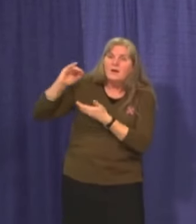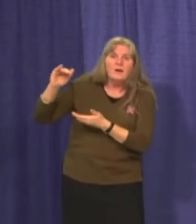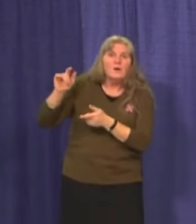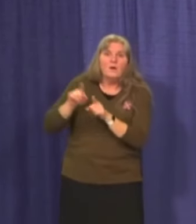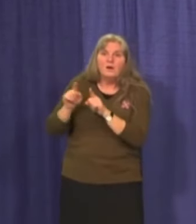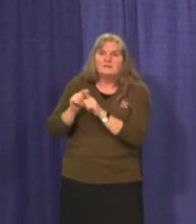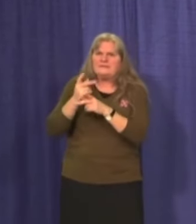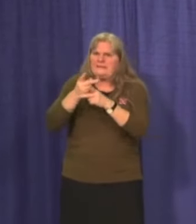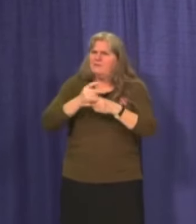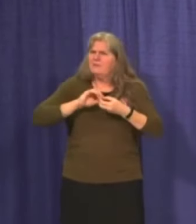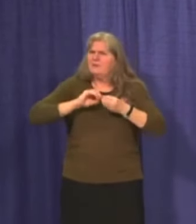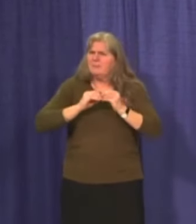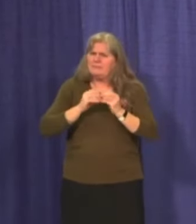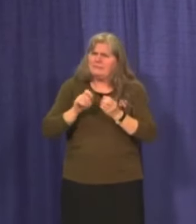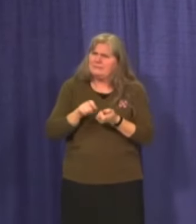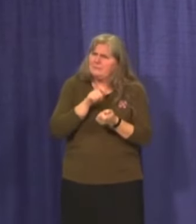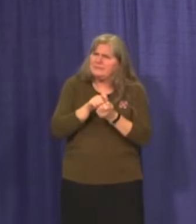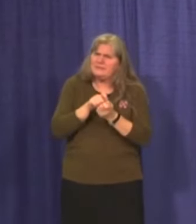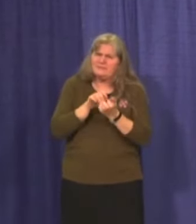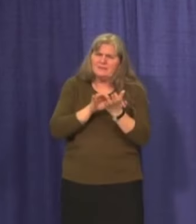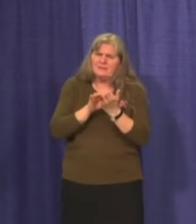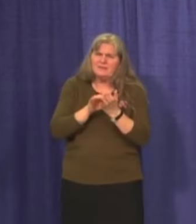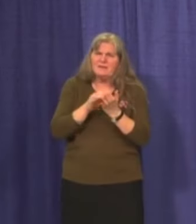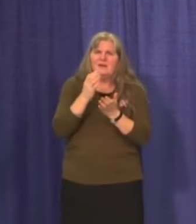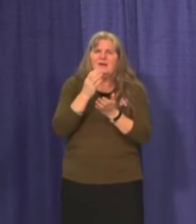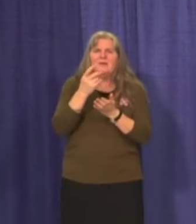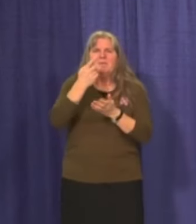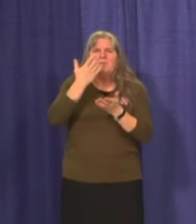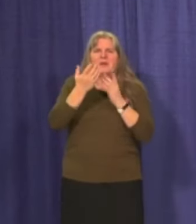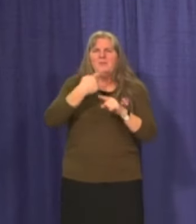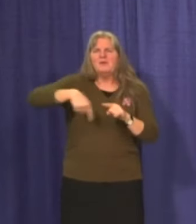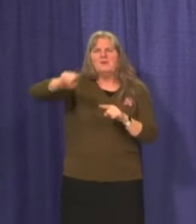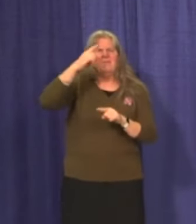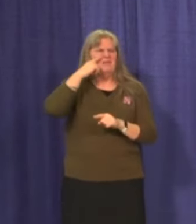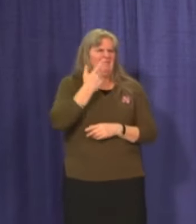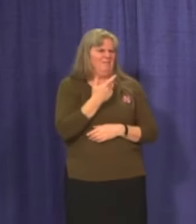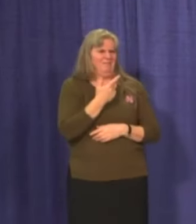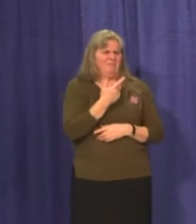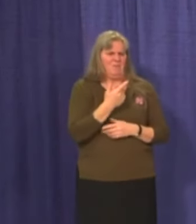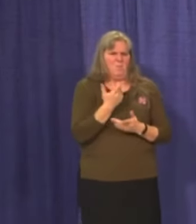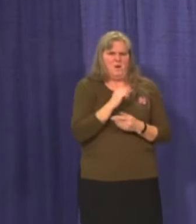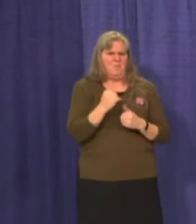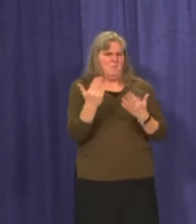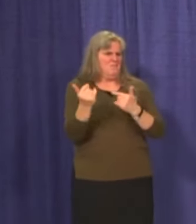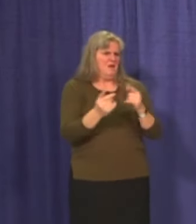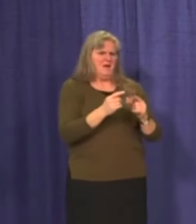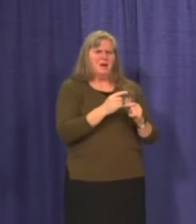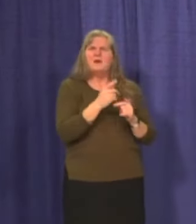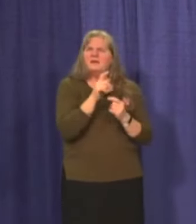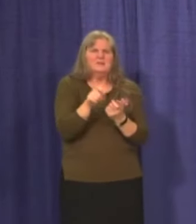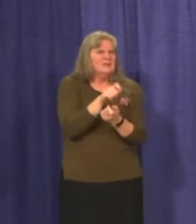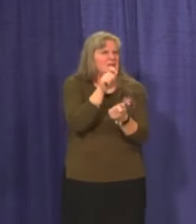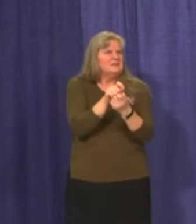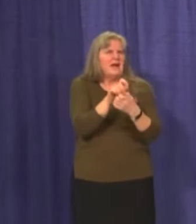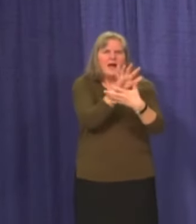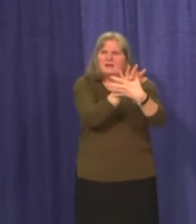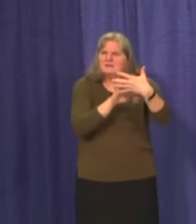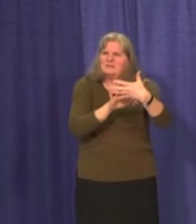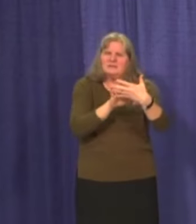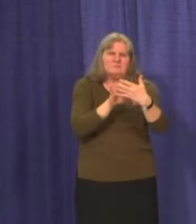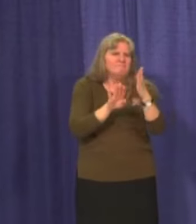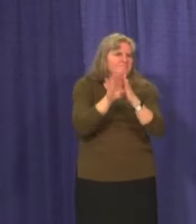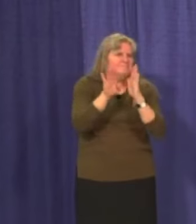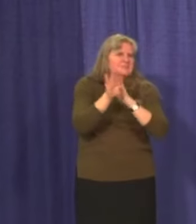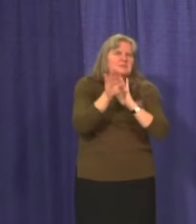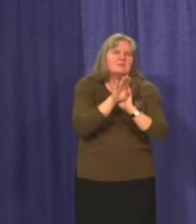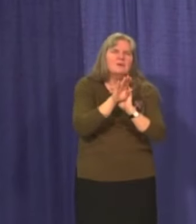In what may seem quite random to some, this rollout has been meticulously planned. And in light of these initial supply